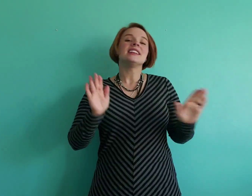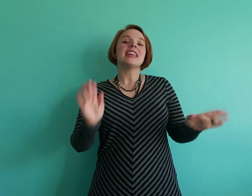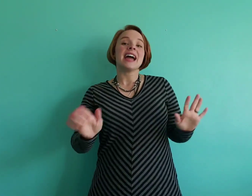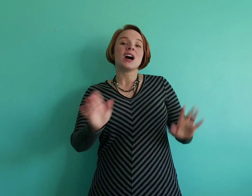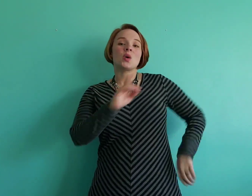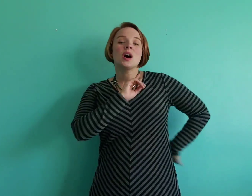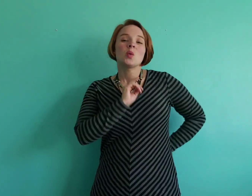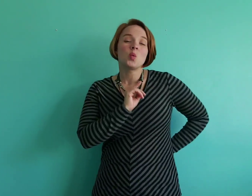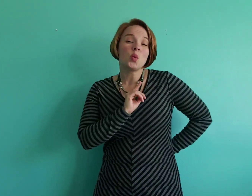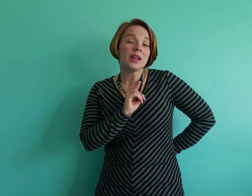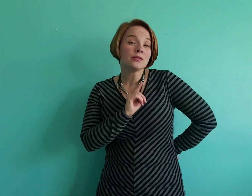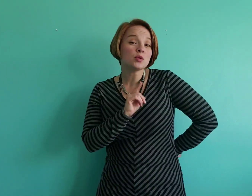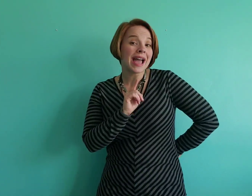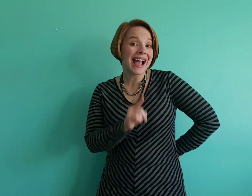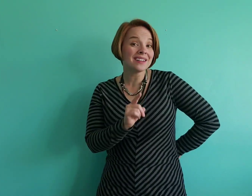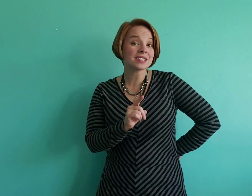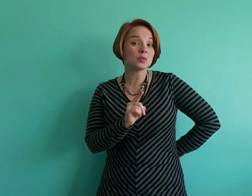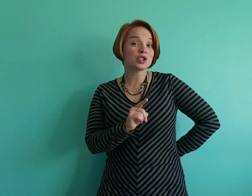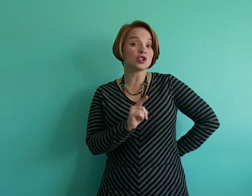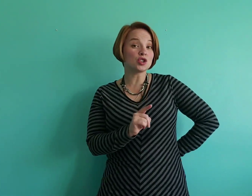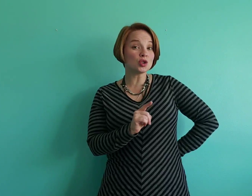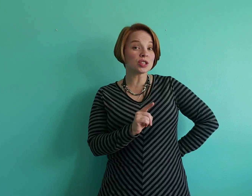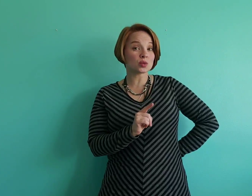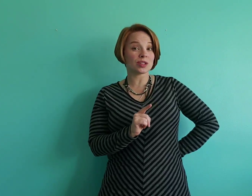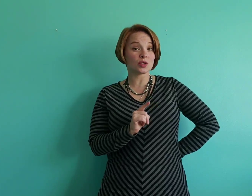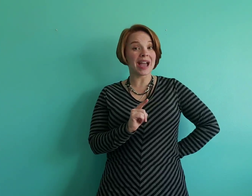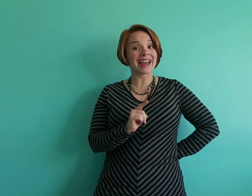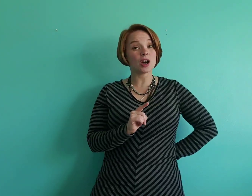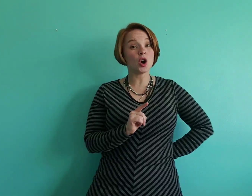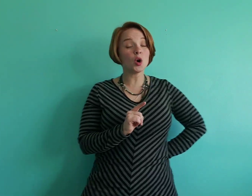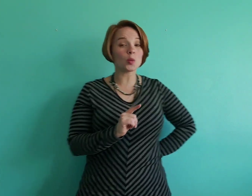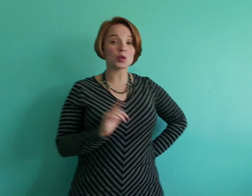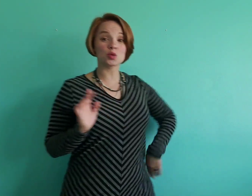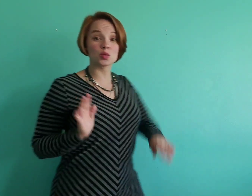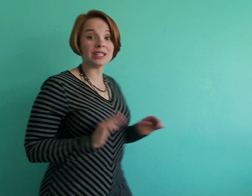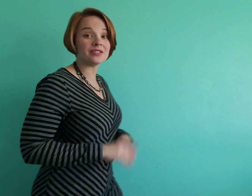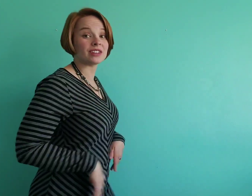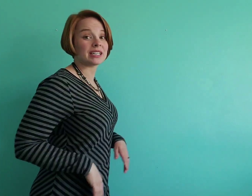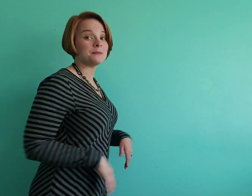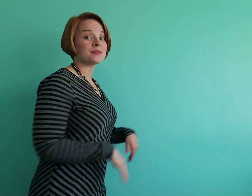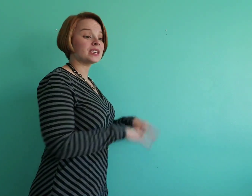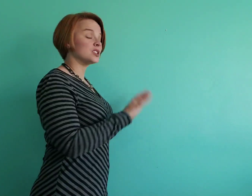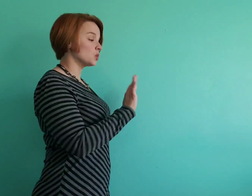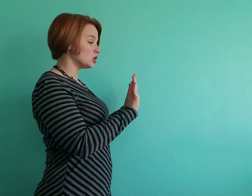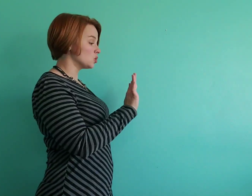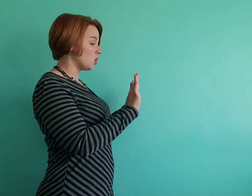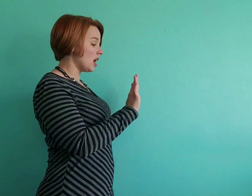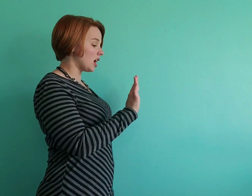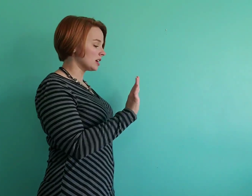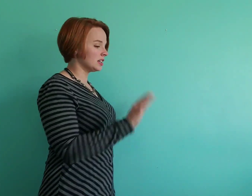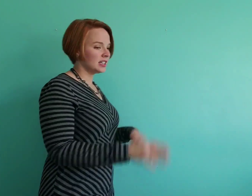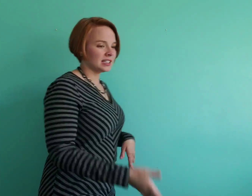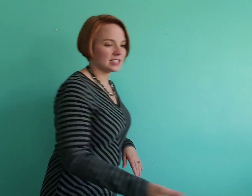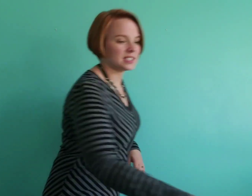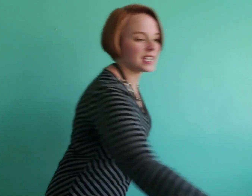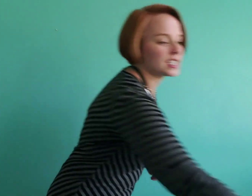Now, if you have someone to do this with you at home, what's really fun is when you walk, let's say